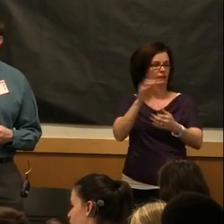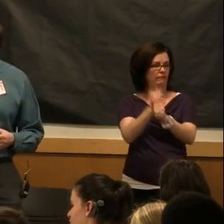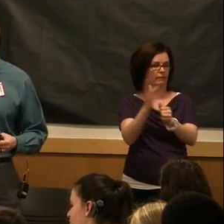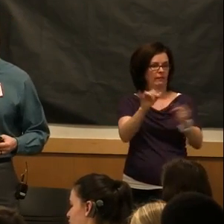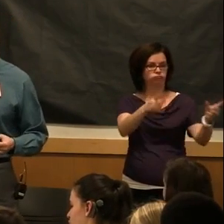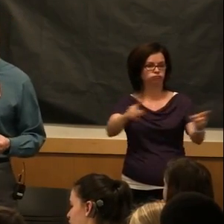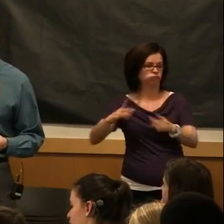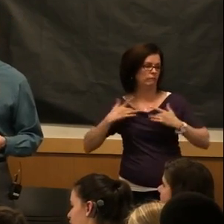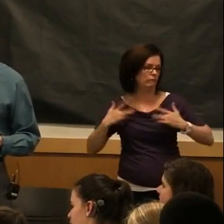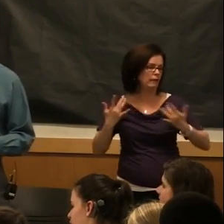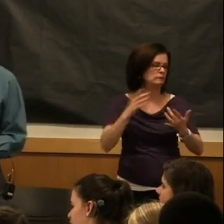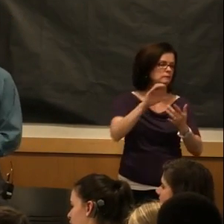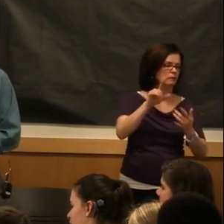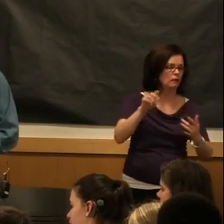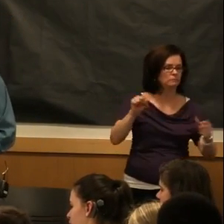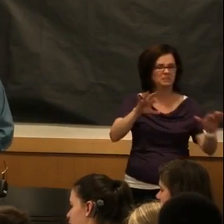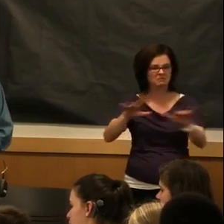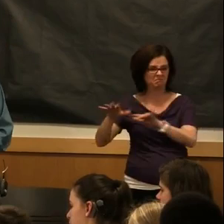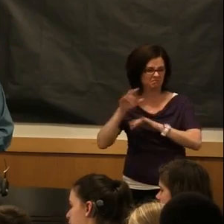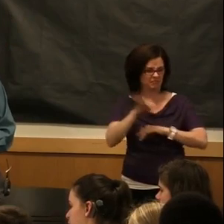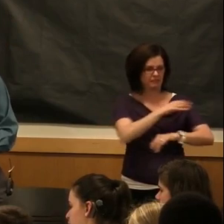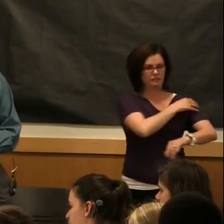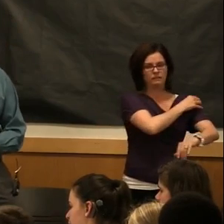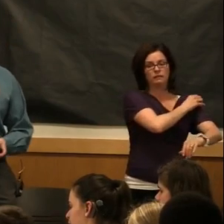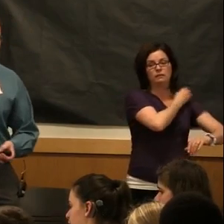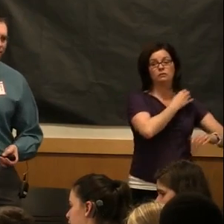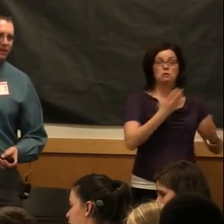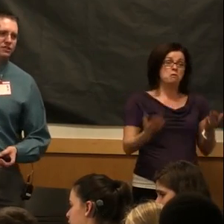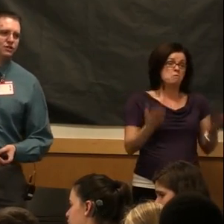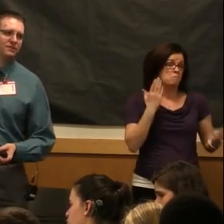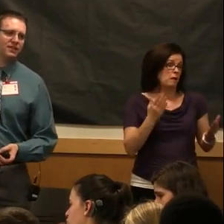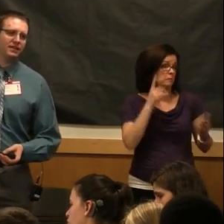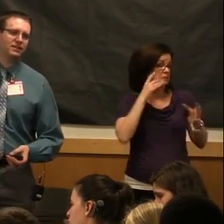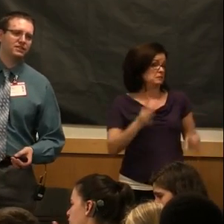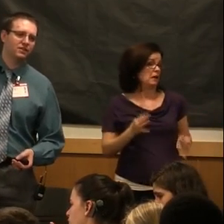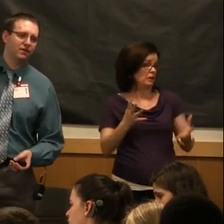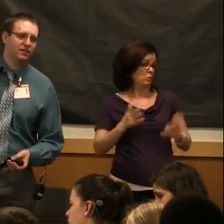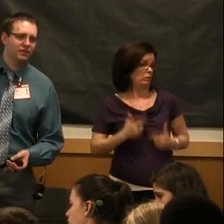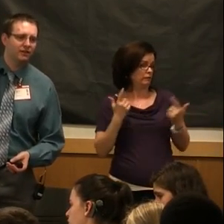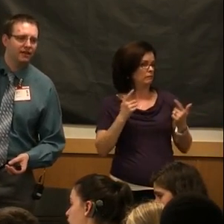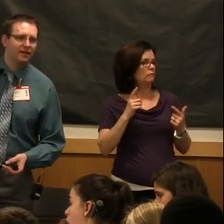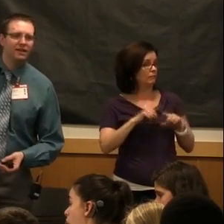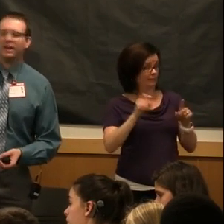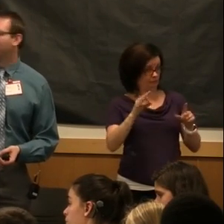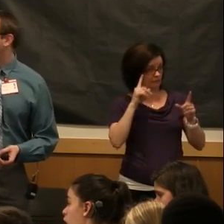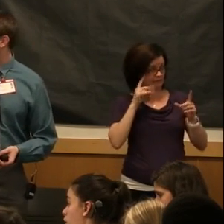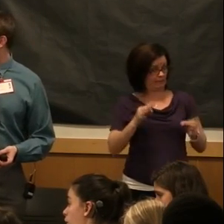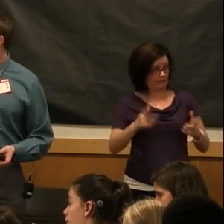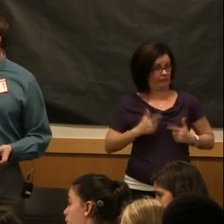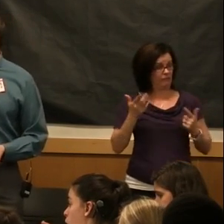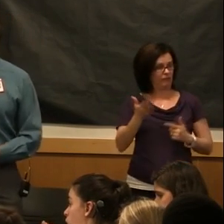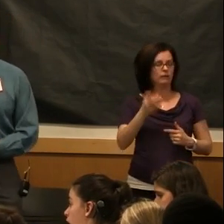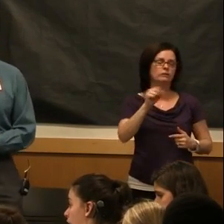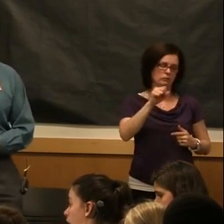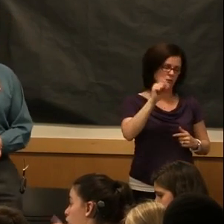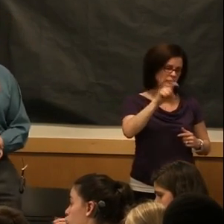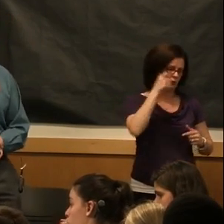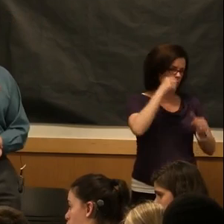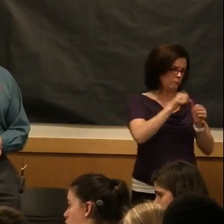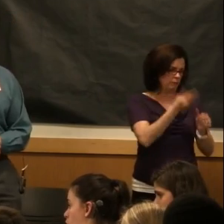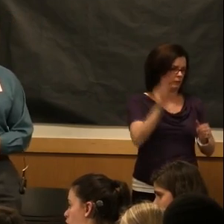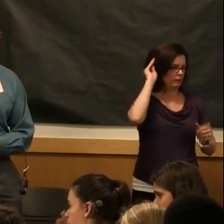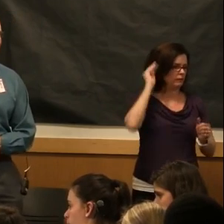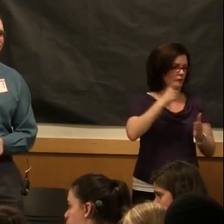goes on. So you might think about that, and that's a price that you have to take into consideration. And then you look at the